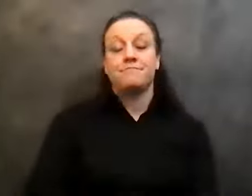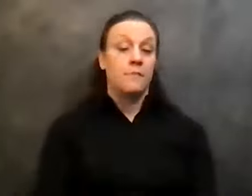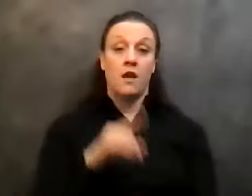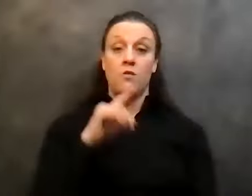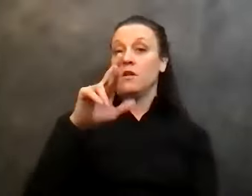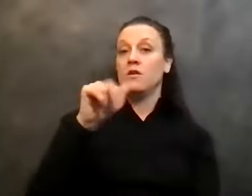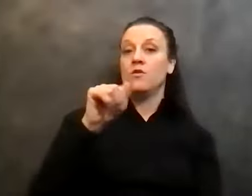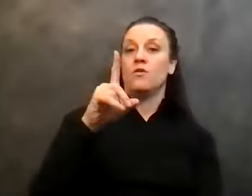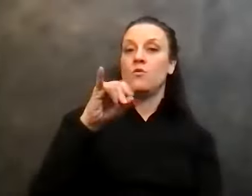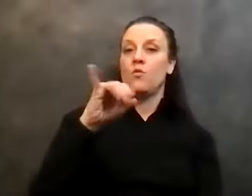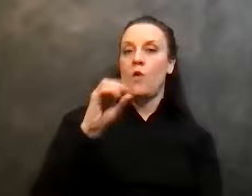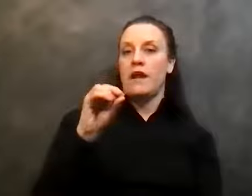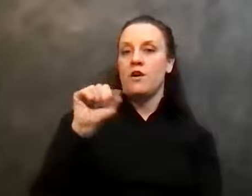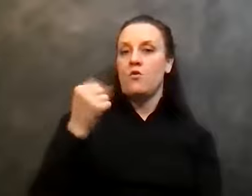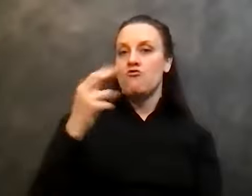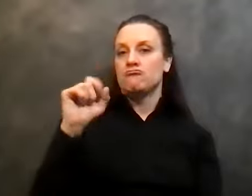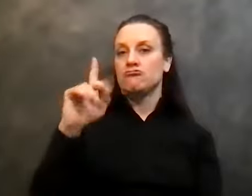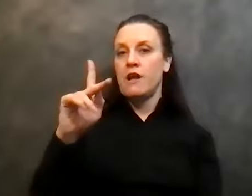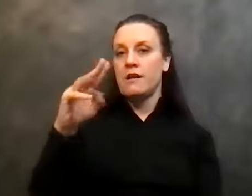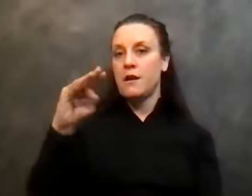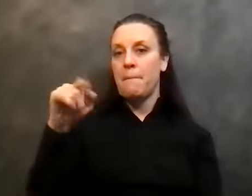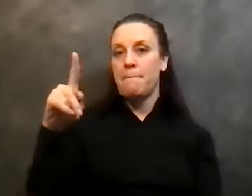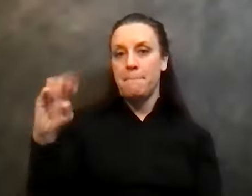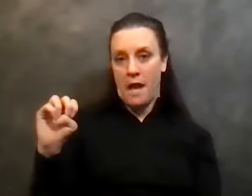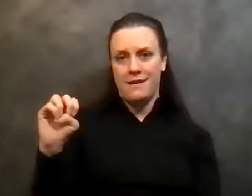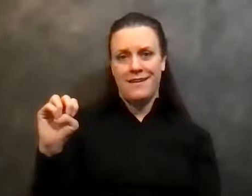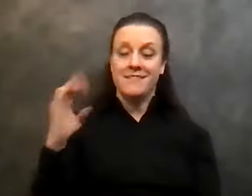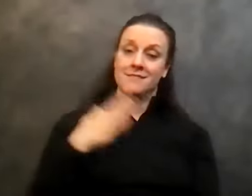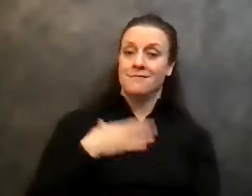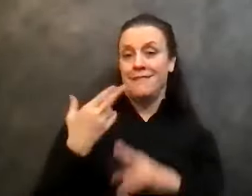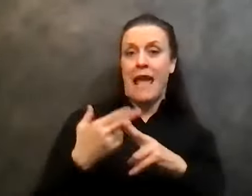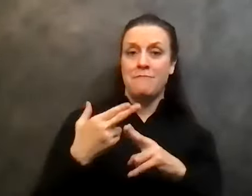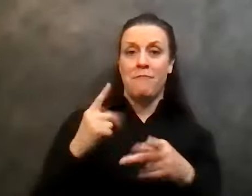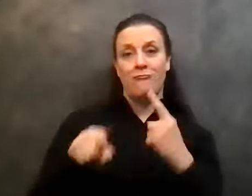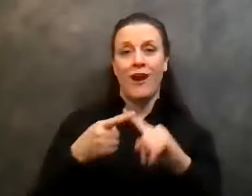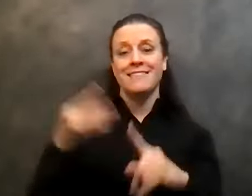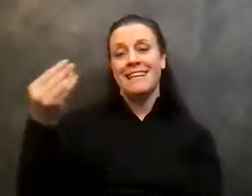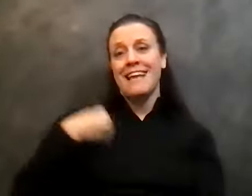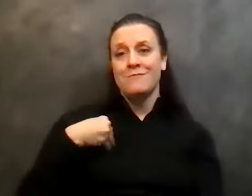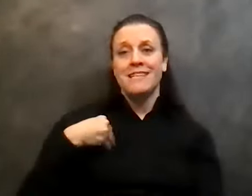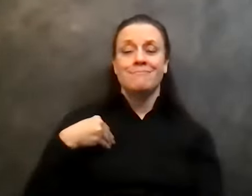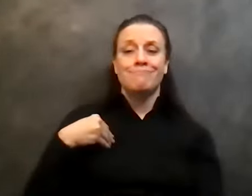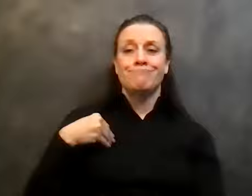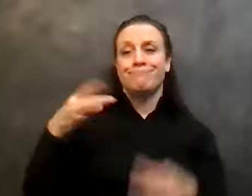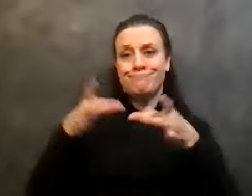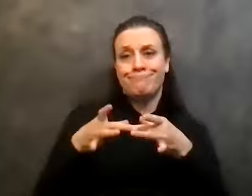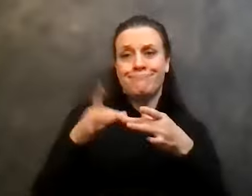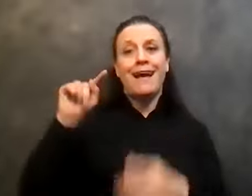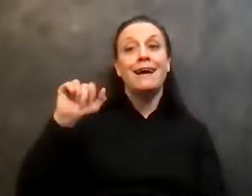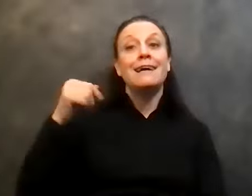Mike comes up to me one time and he hands me a set of eight, 90 minute cassettes. Right. And I go, what are those? And he goes,